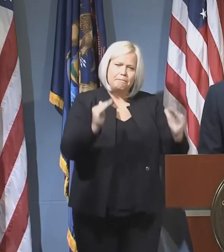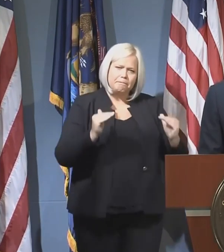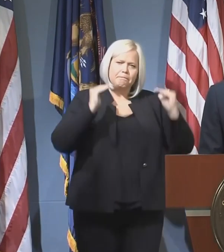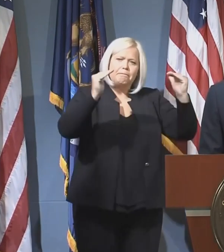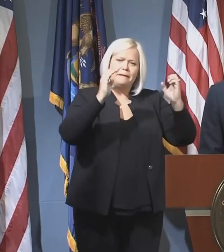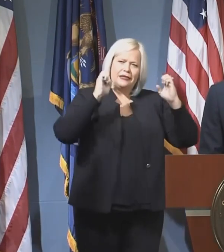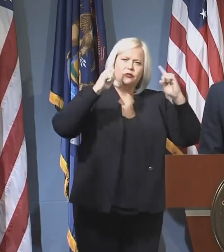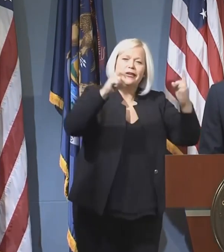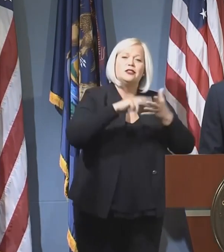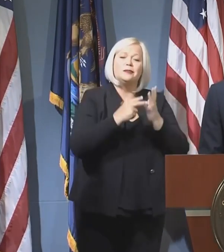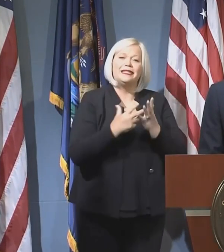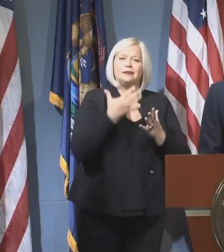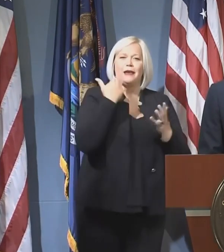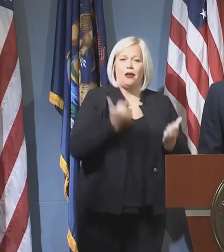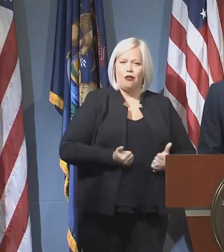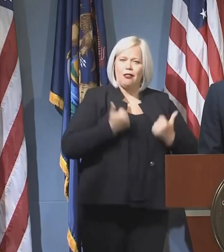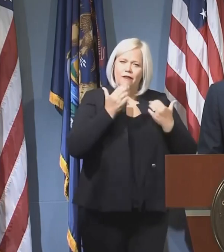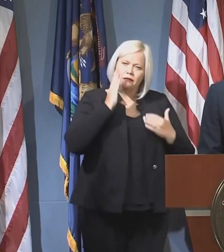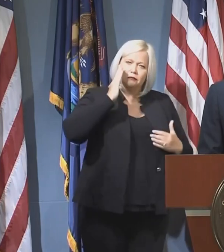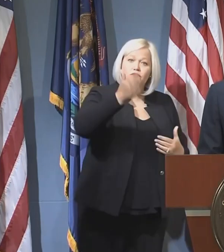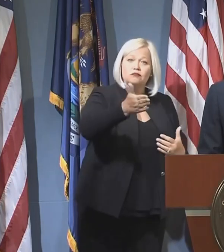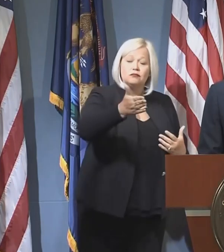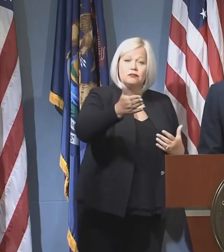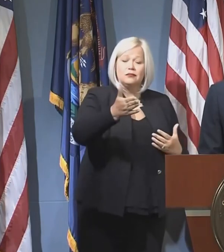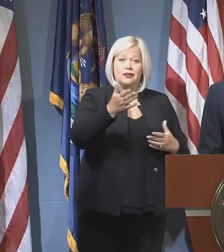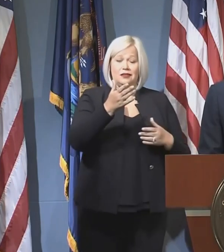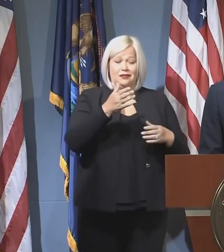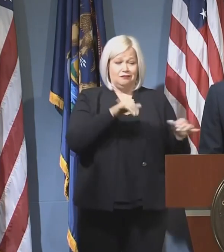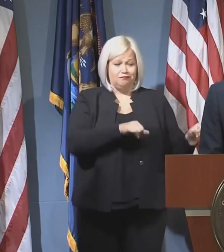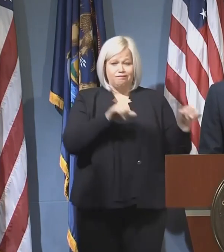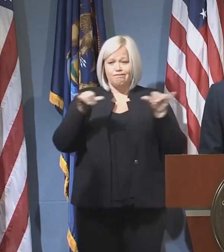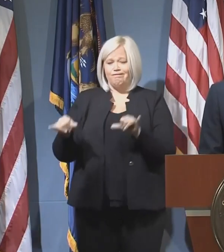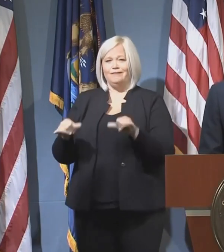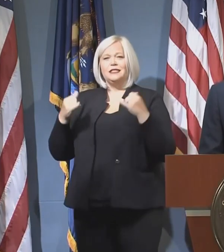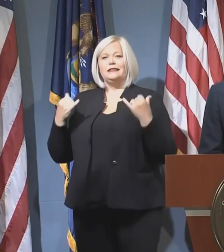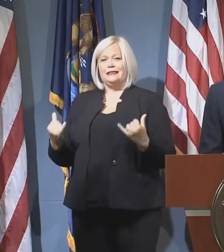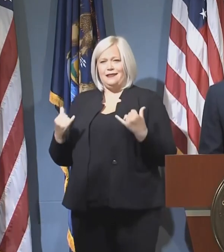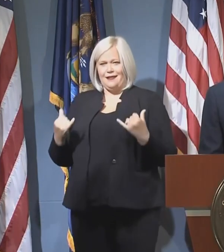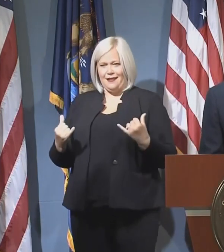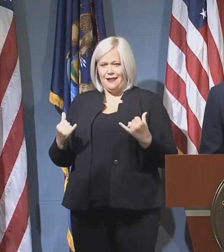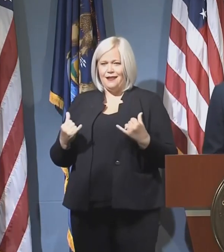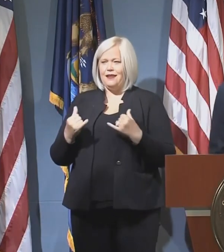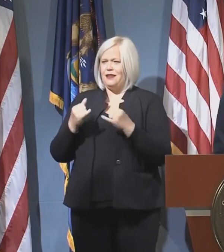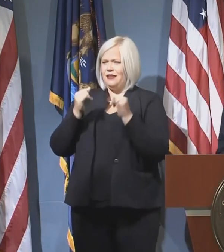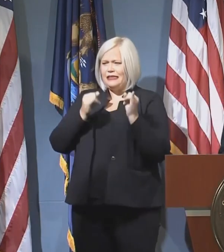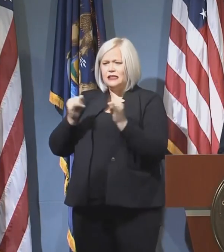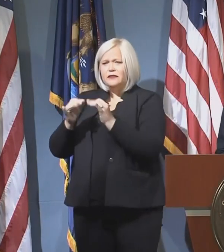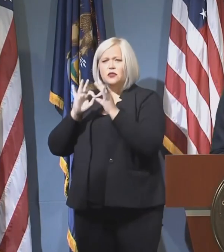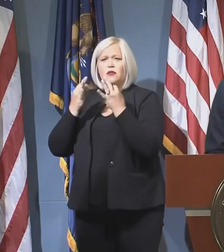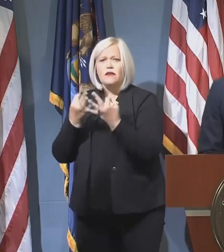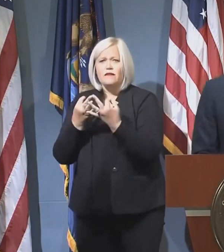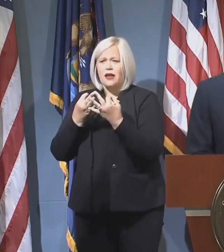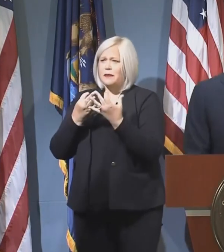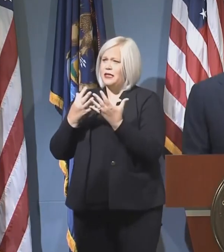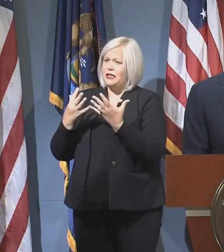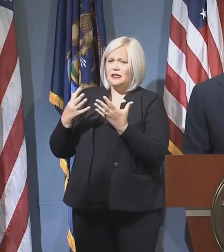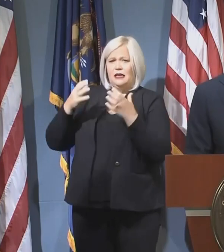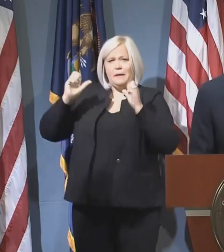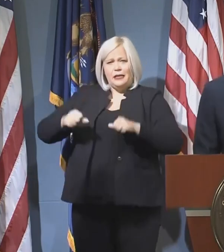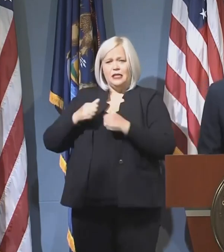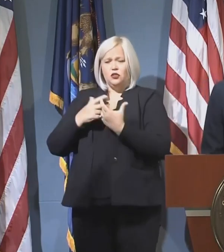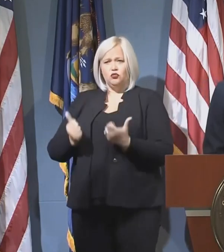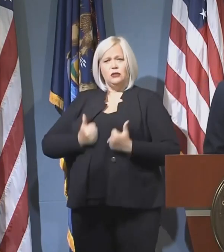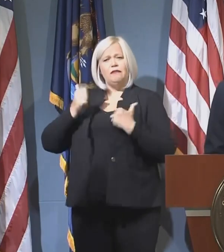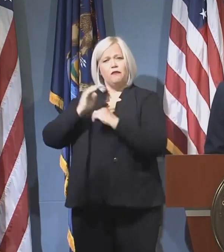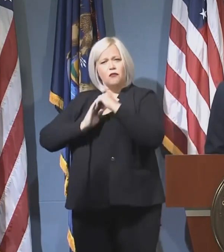their prosperity. What was true then is even more true today. Individual and family prosperity, the opportunity to advance